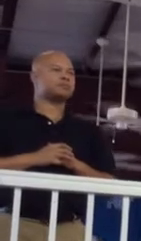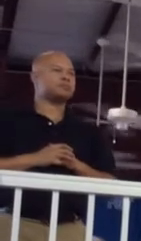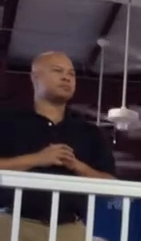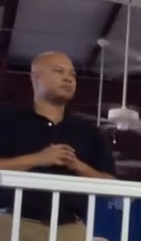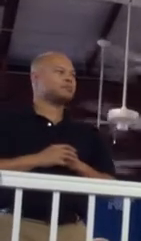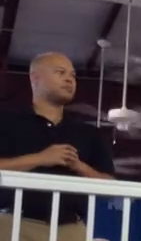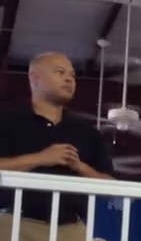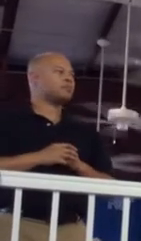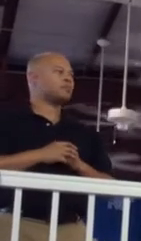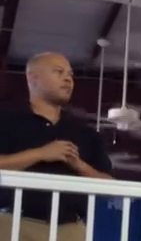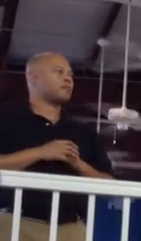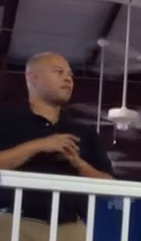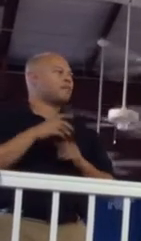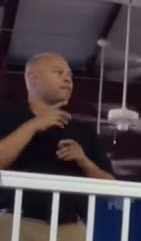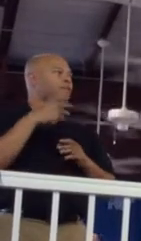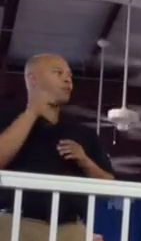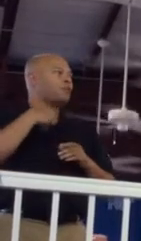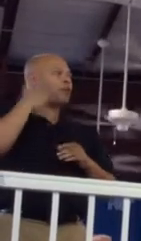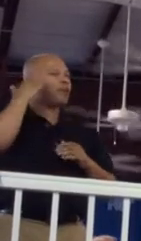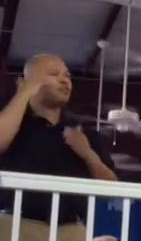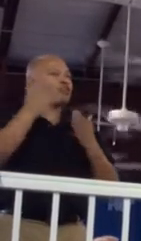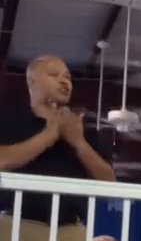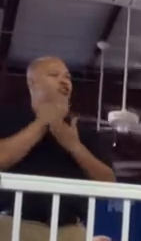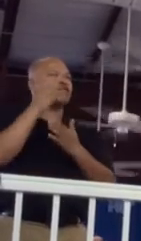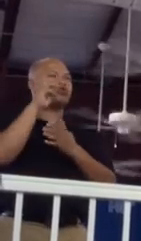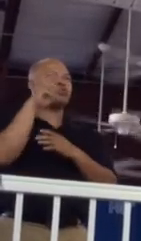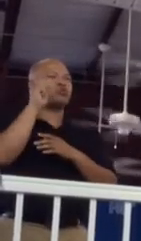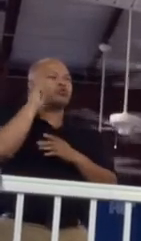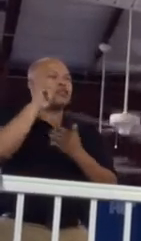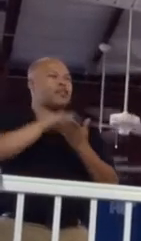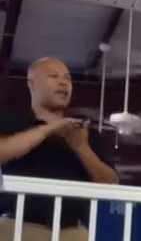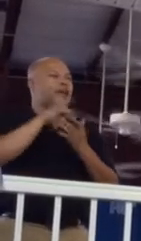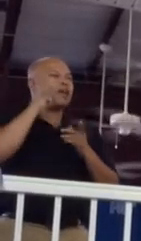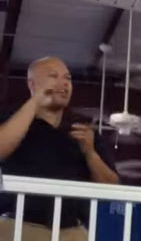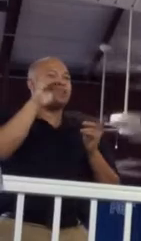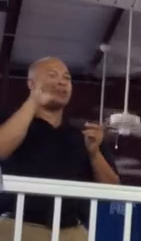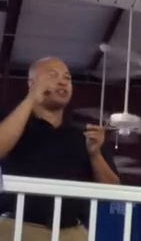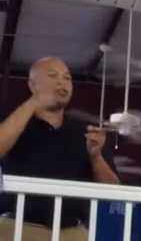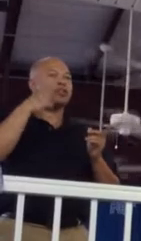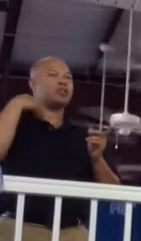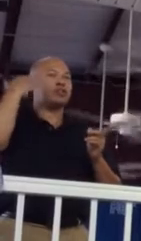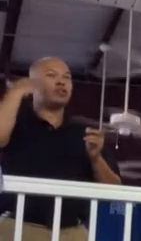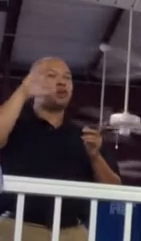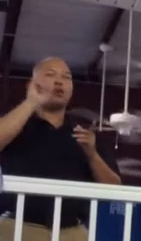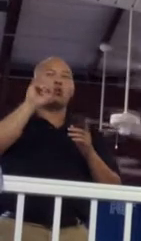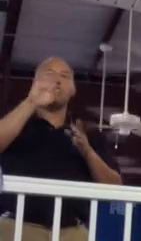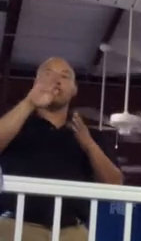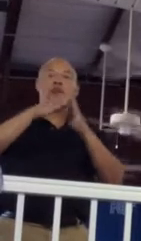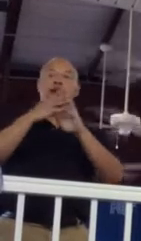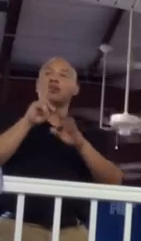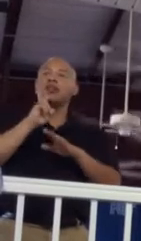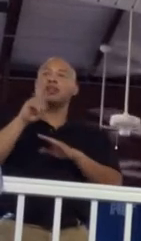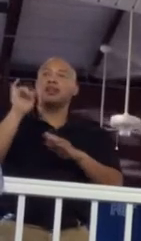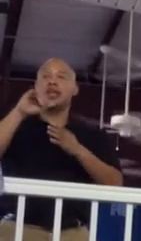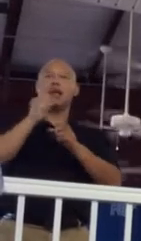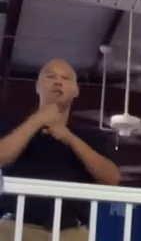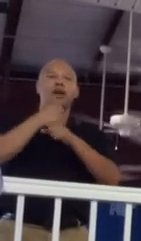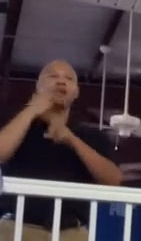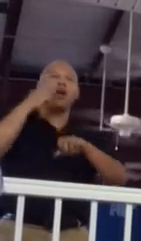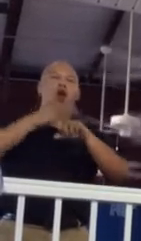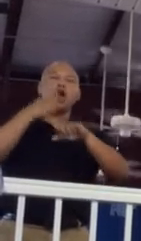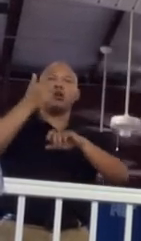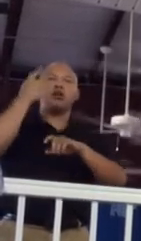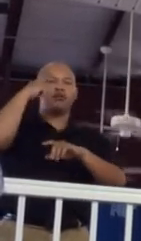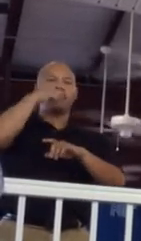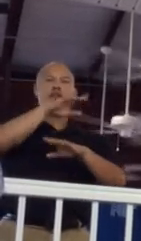But I've got good news for the folks in Cloverlick. If Mitch McConnell doesn't know where your town is, it just makes it harder